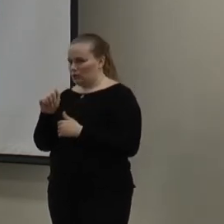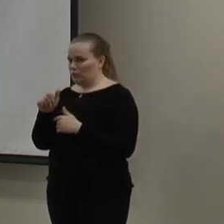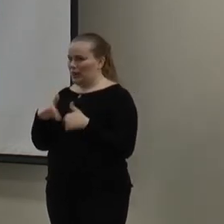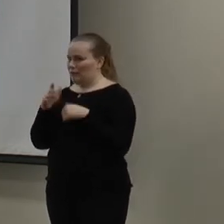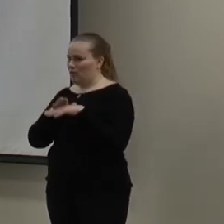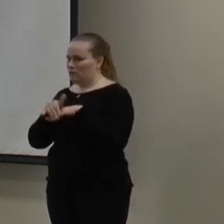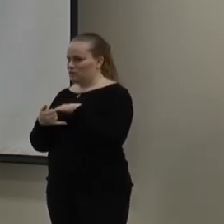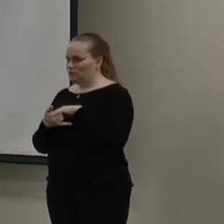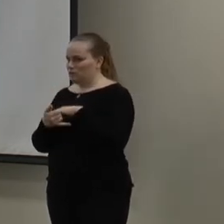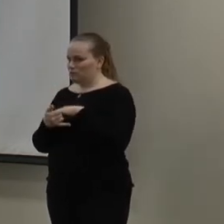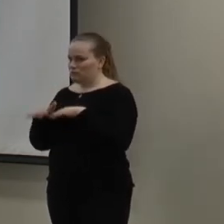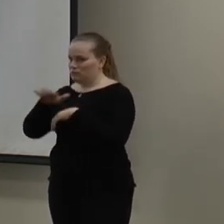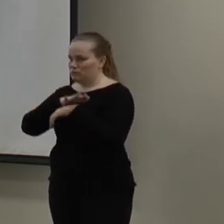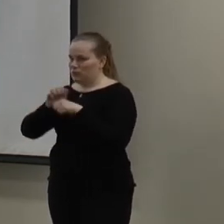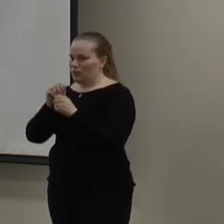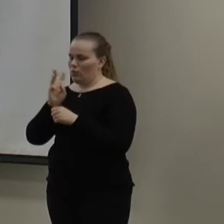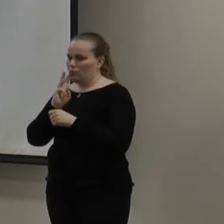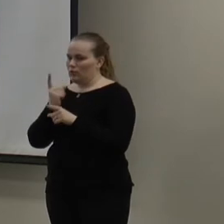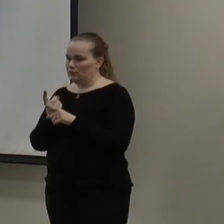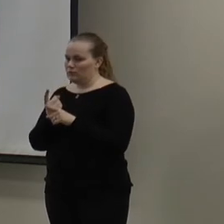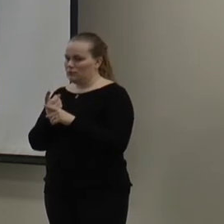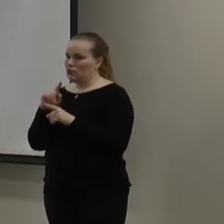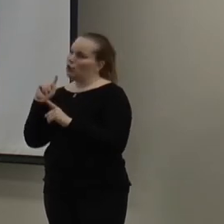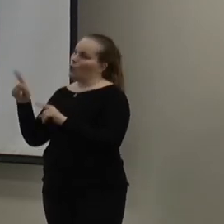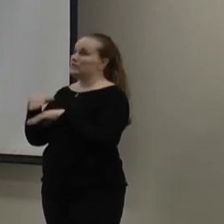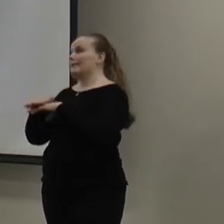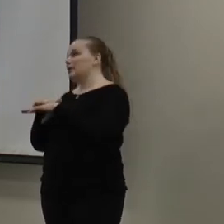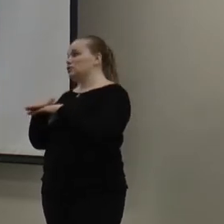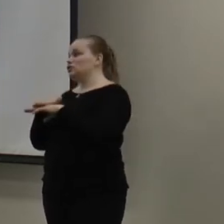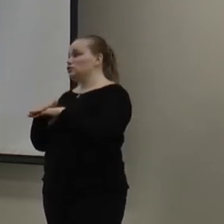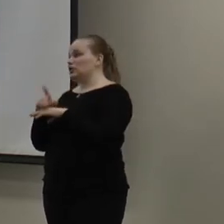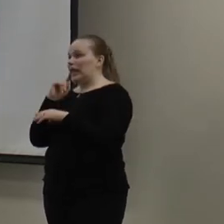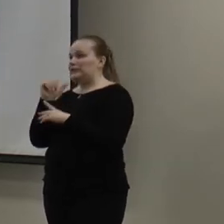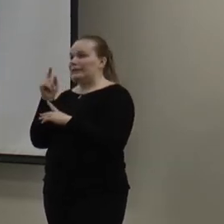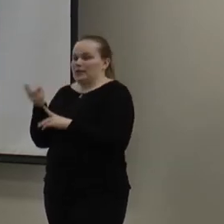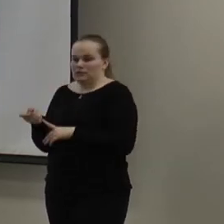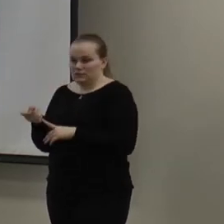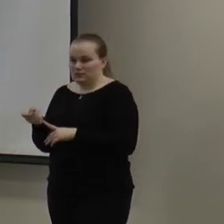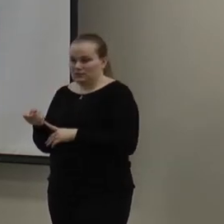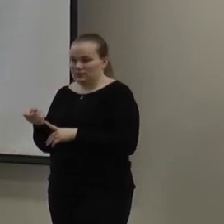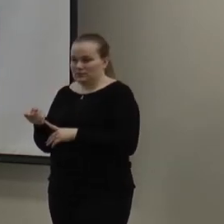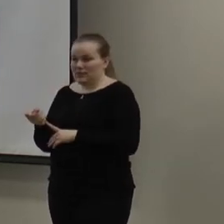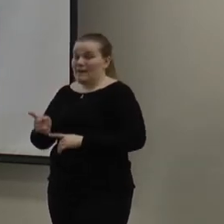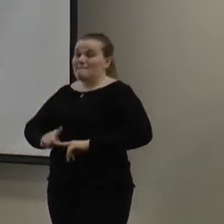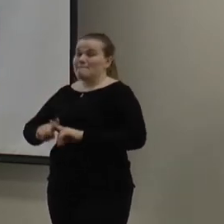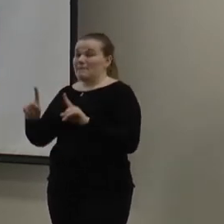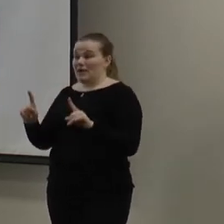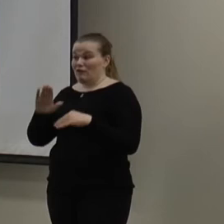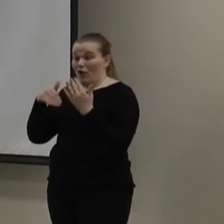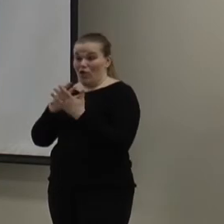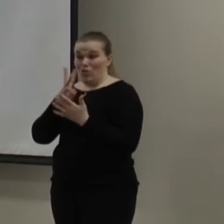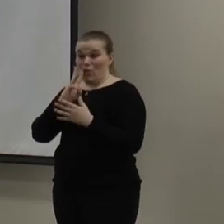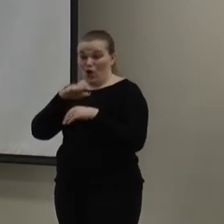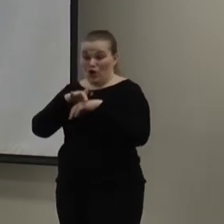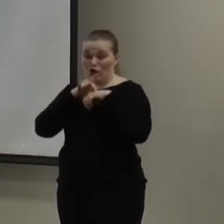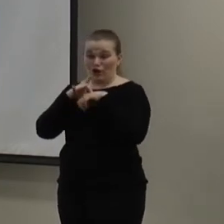peninsula. We're essentially surrounded by water. And, we can go out to the beach in like 10 minutes. But, of all the water on the earth,